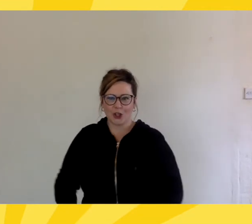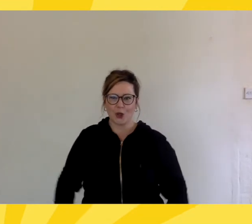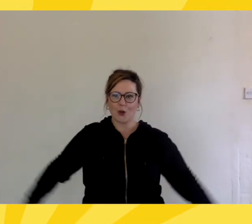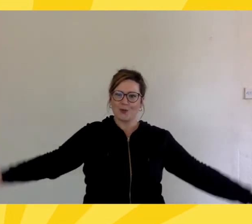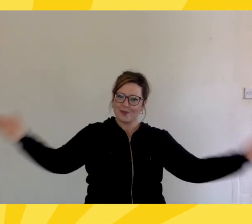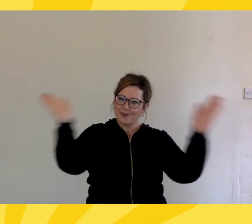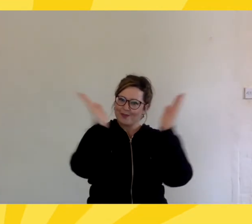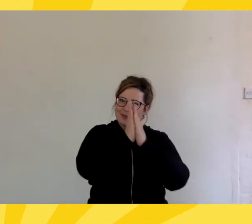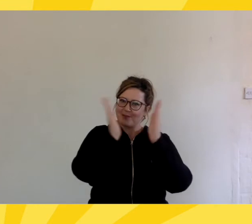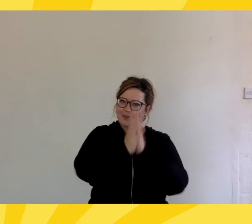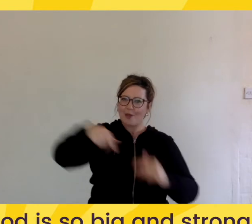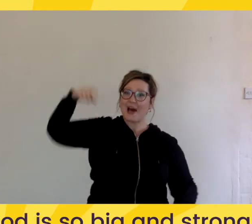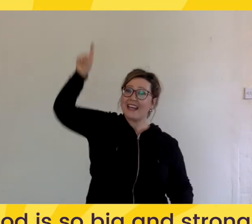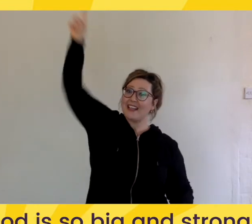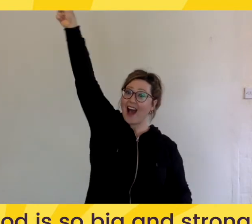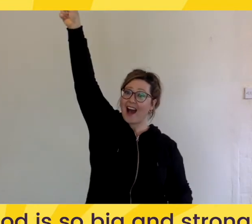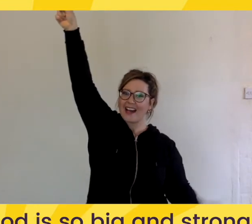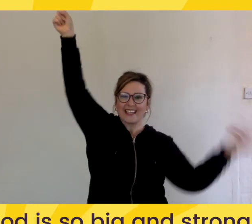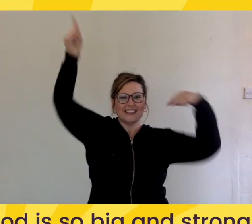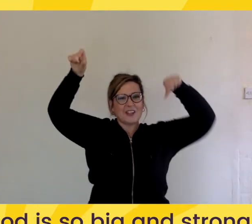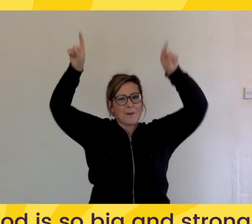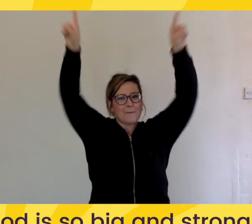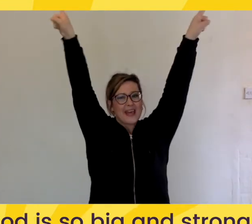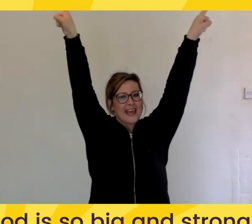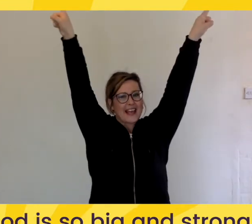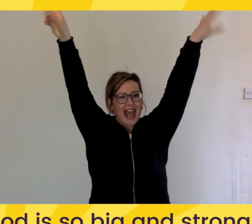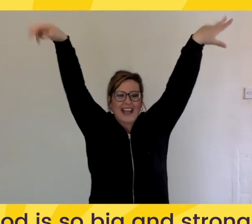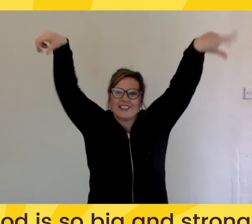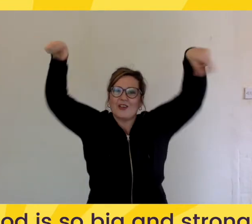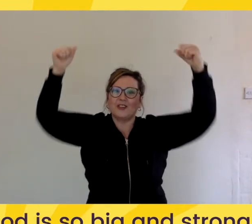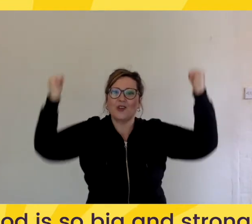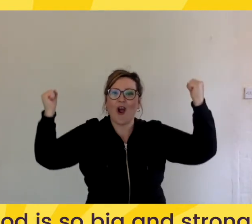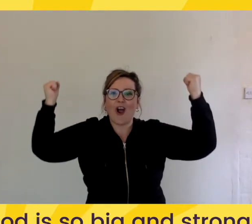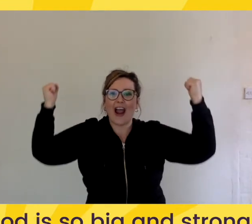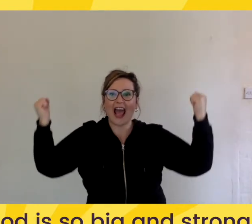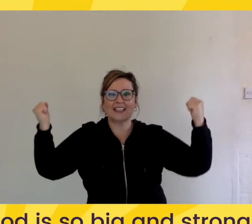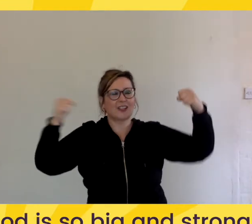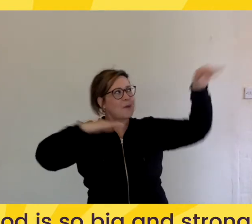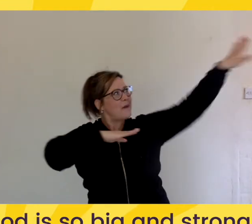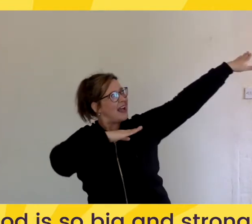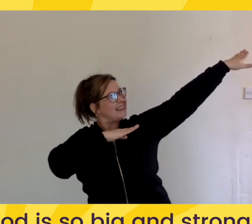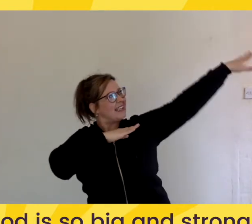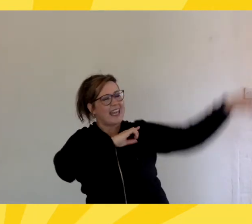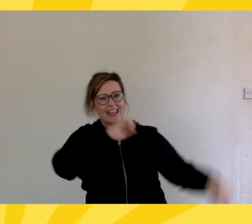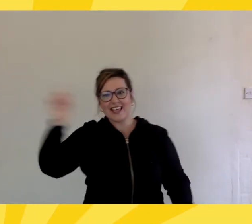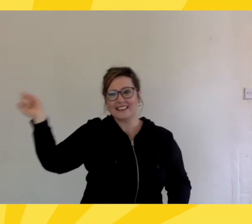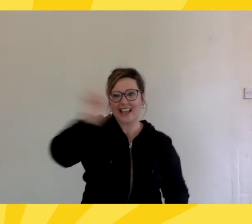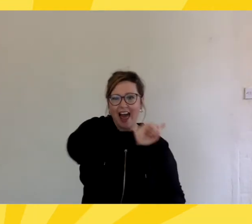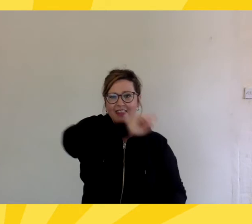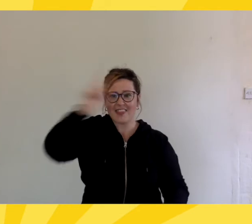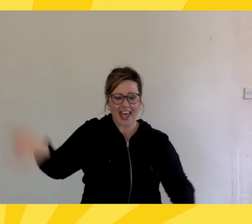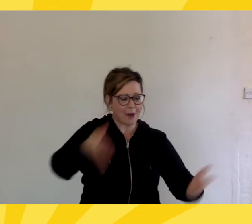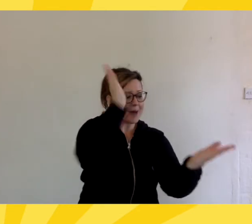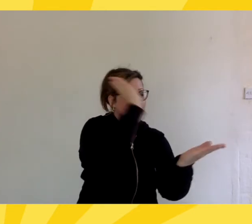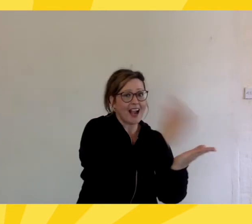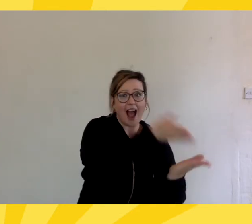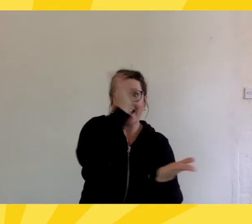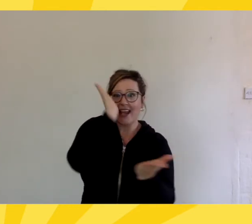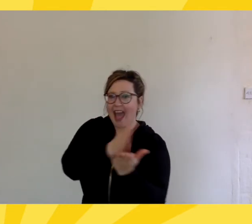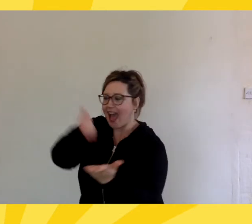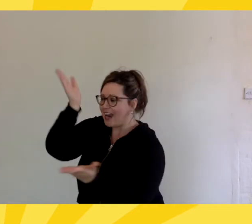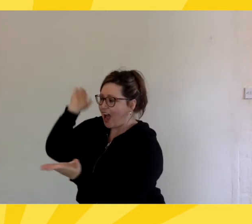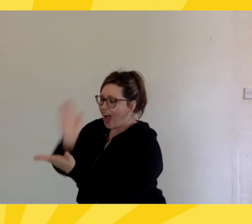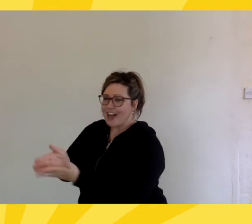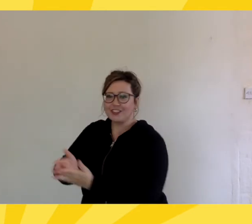do My God is so big and so strong and so mighty There's nothing my